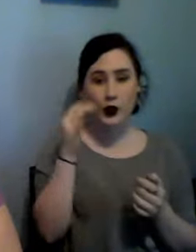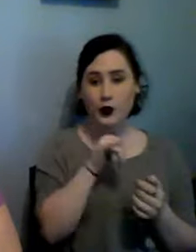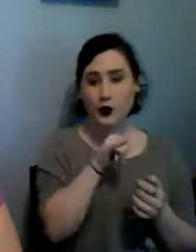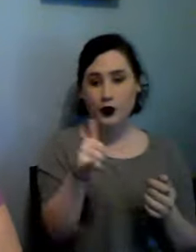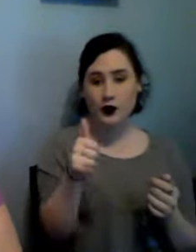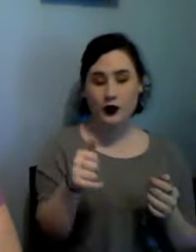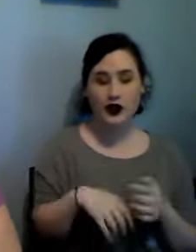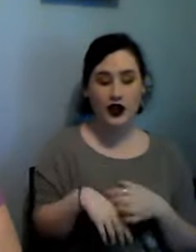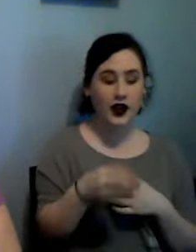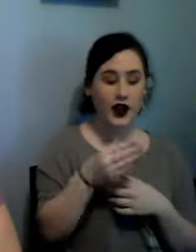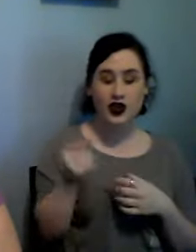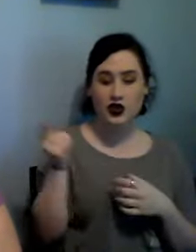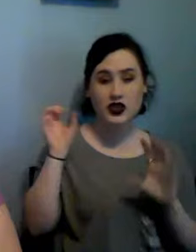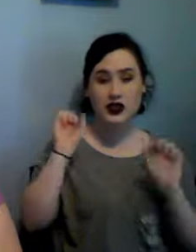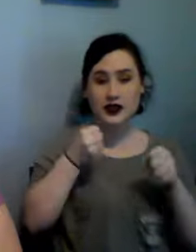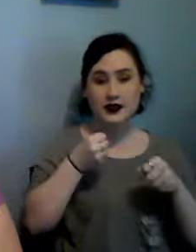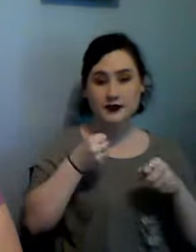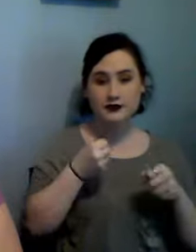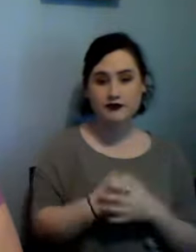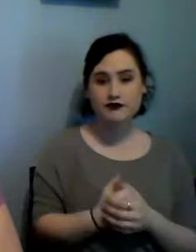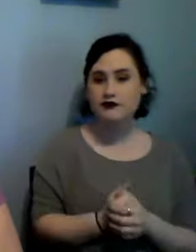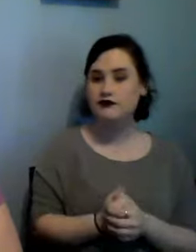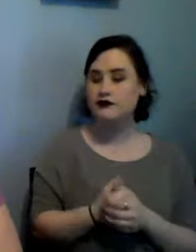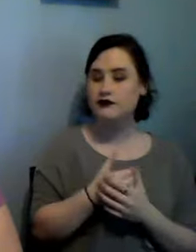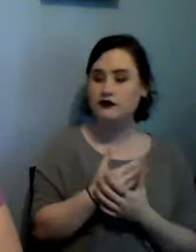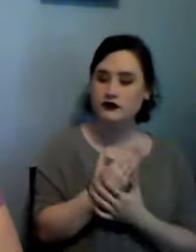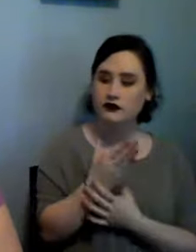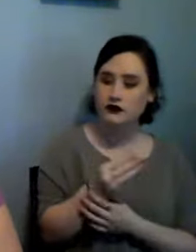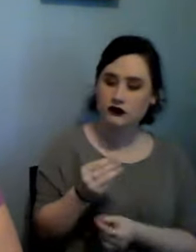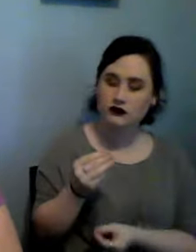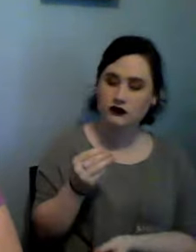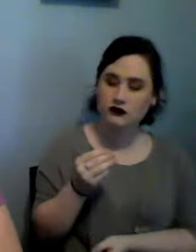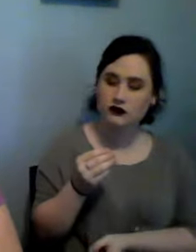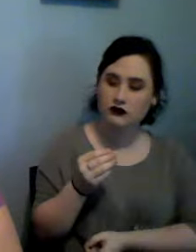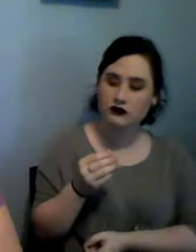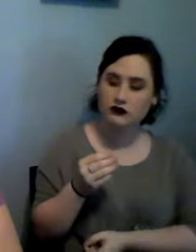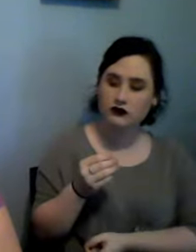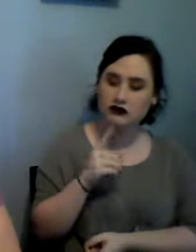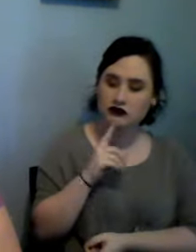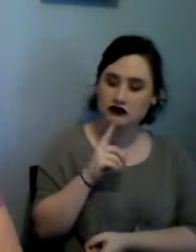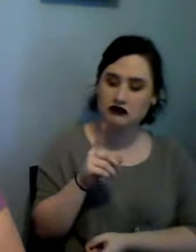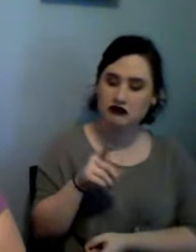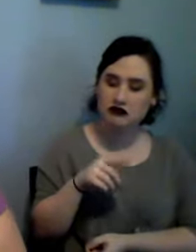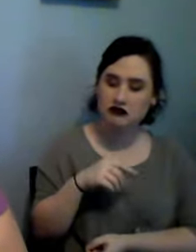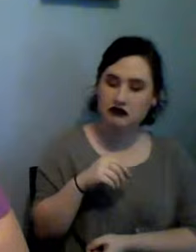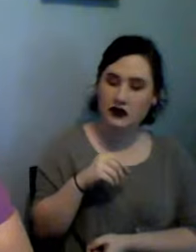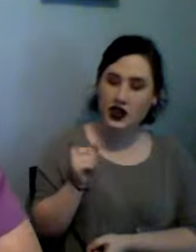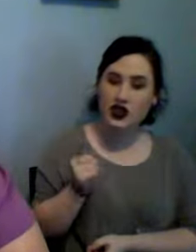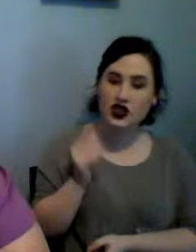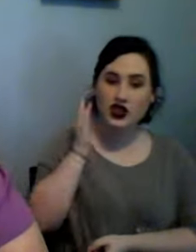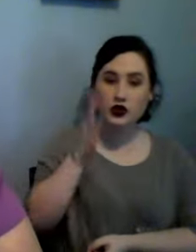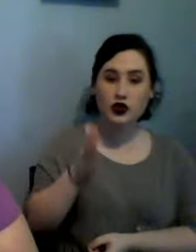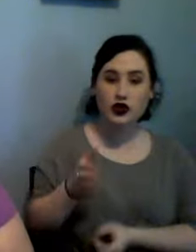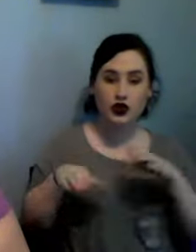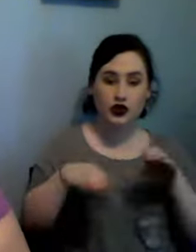and actually I'm going to give two away the first one